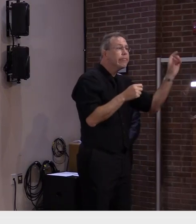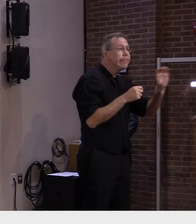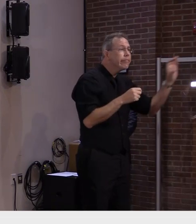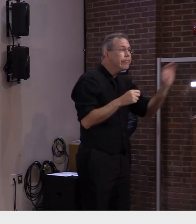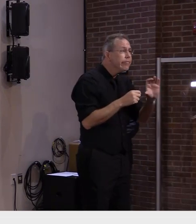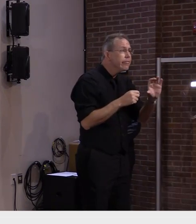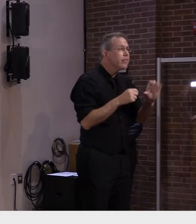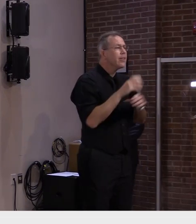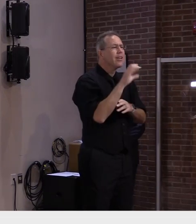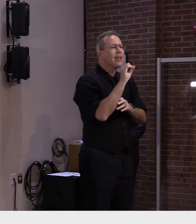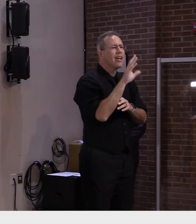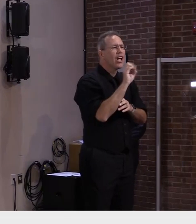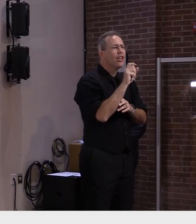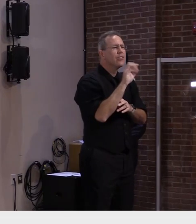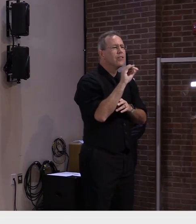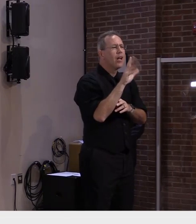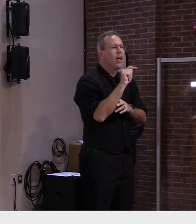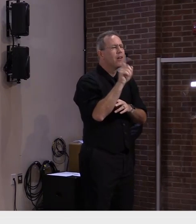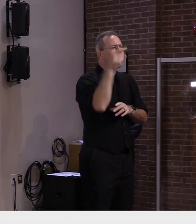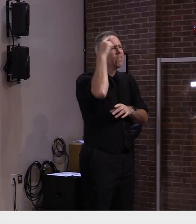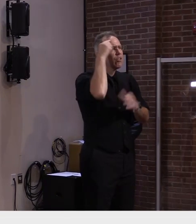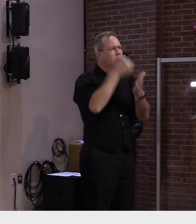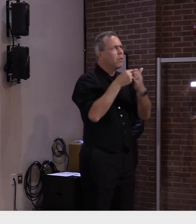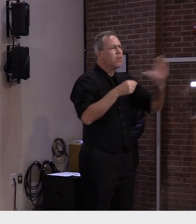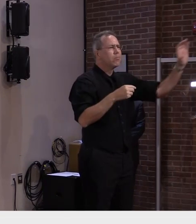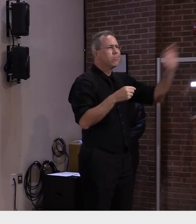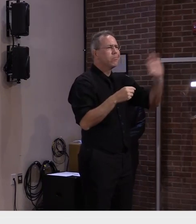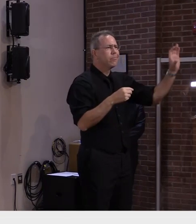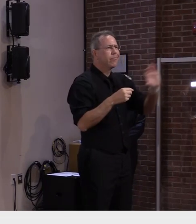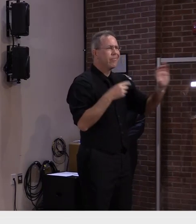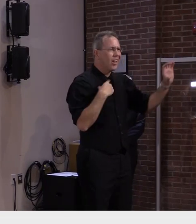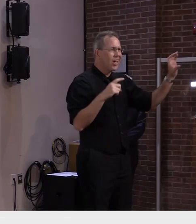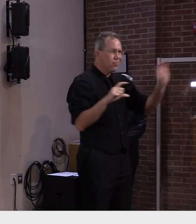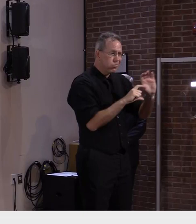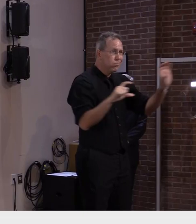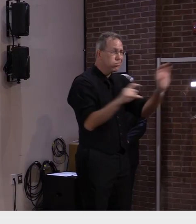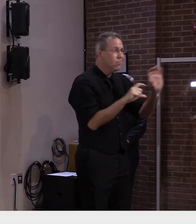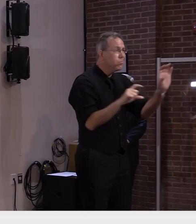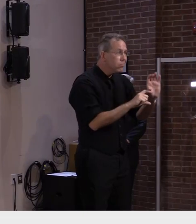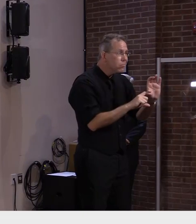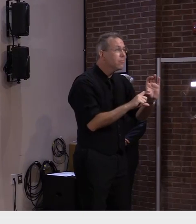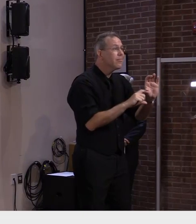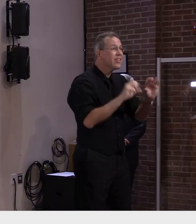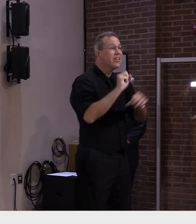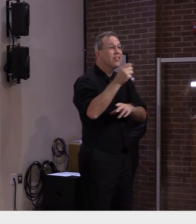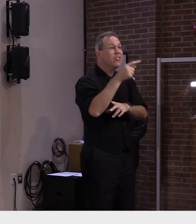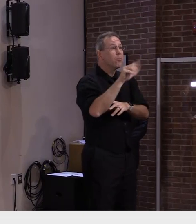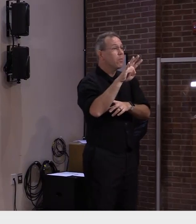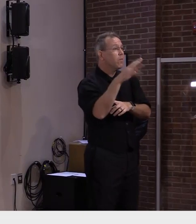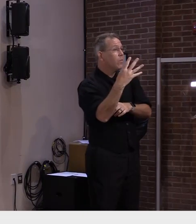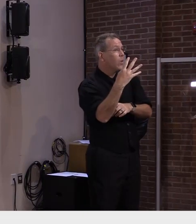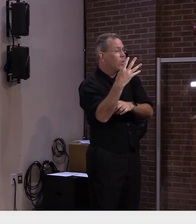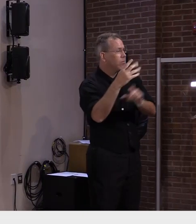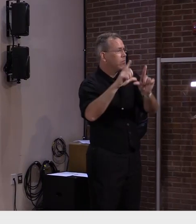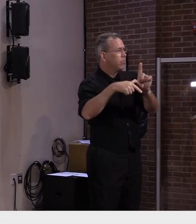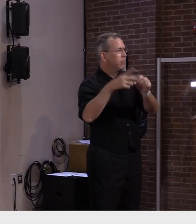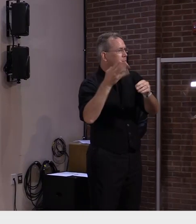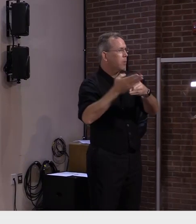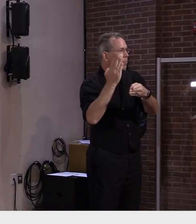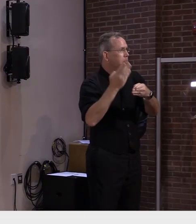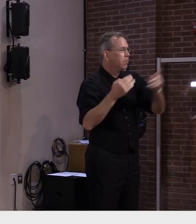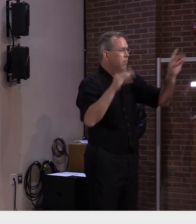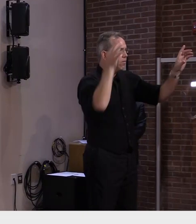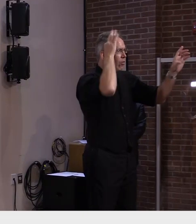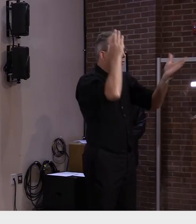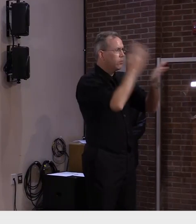scheduled to expire on September 4th 2021 marking the last full benefit week in vermont for the pandemic unemployment